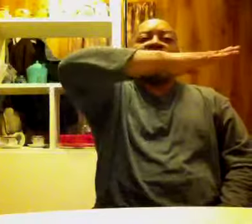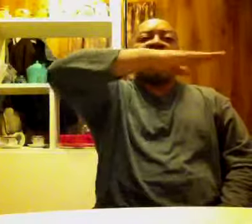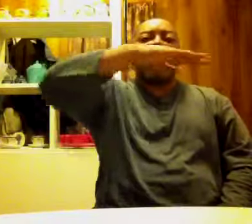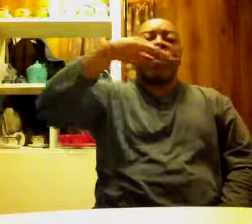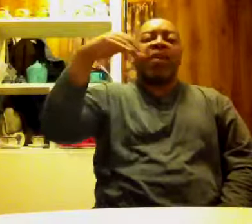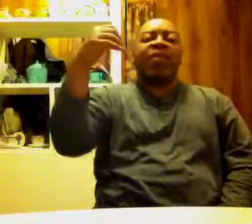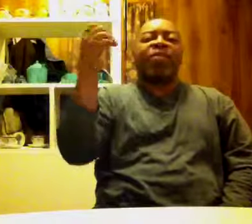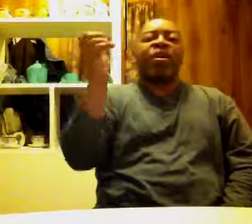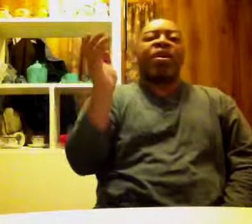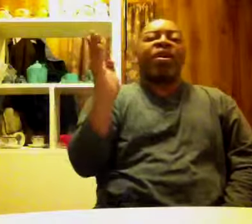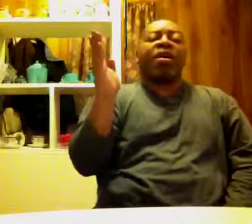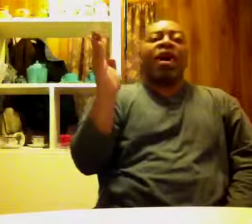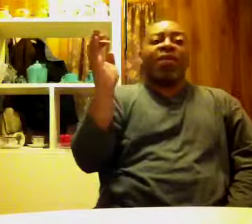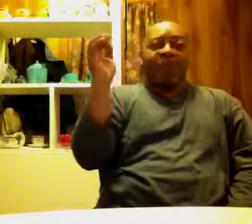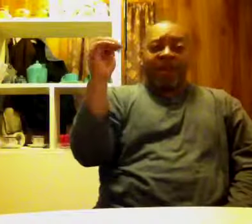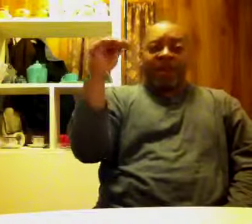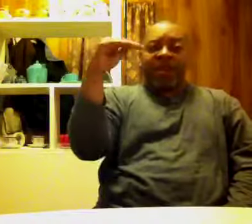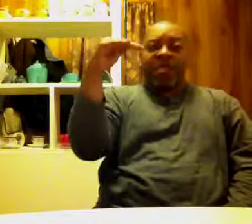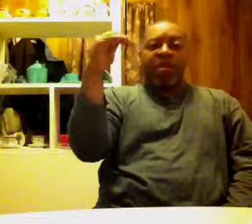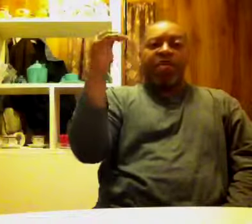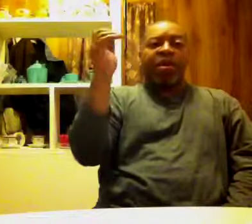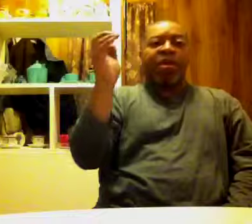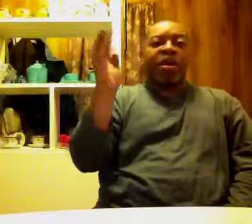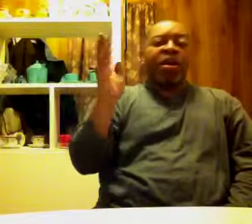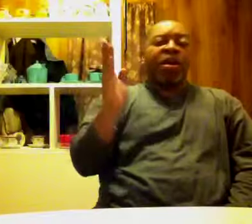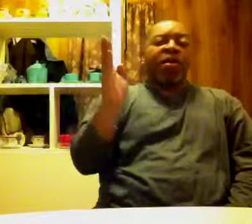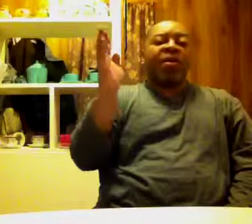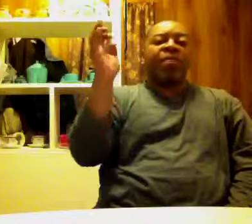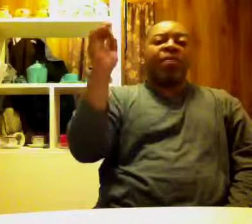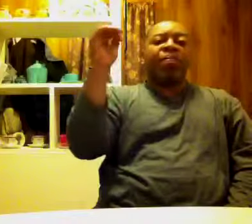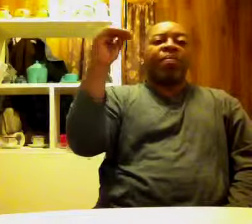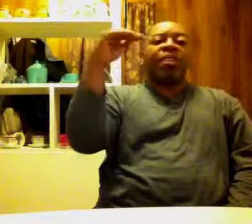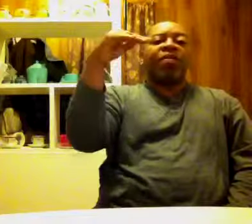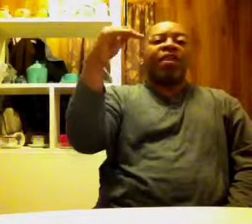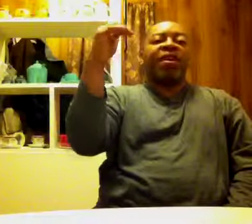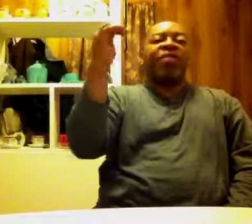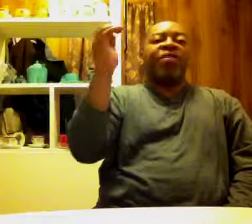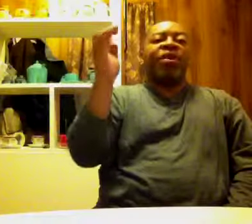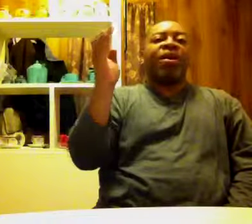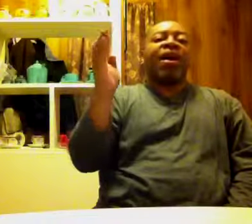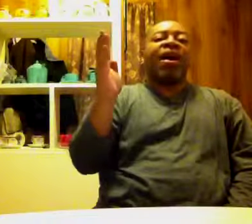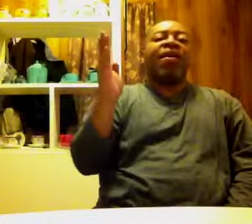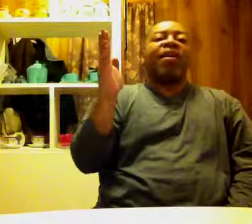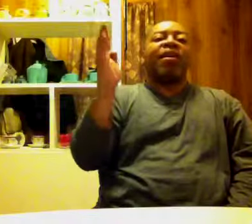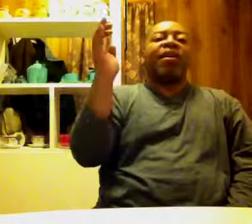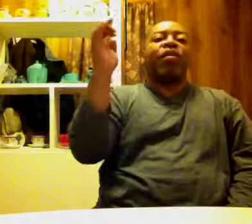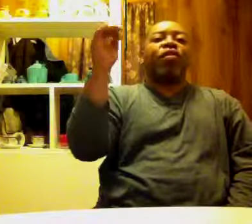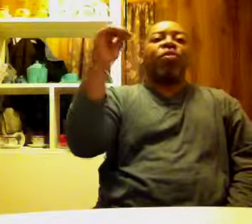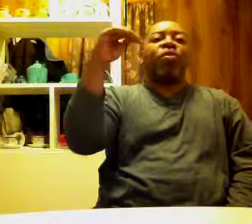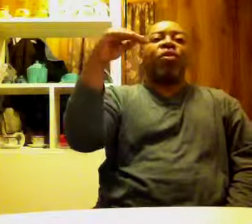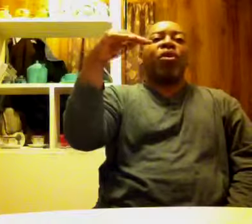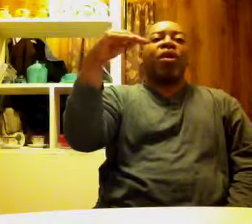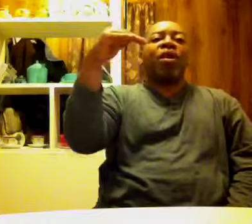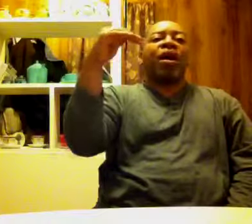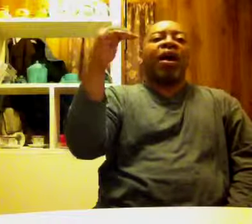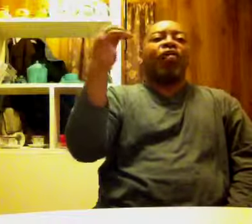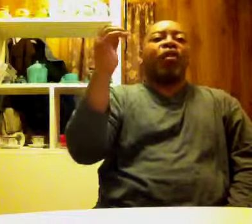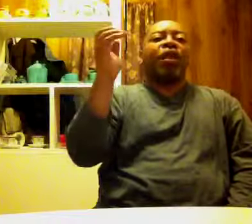like this one, I found that the beauty is in doing little small isolated